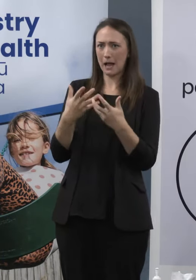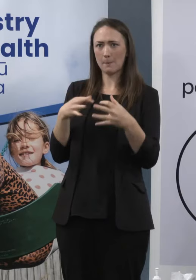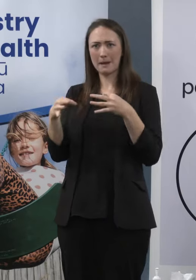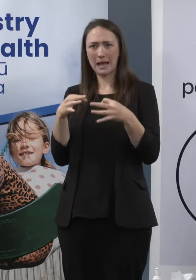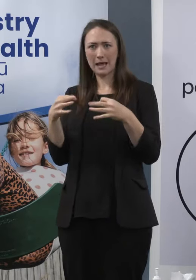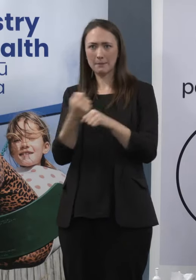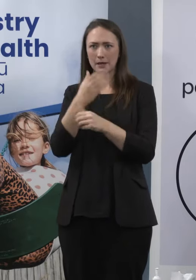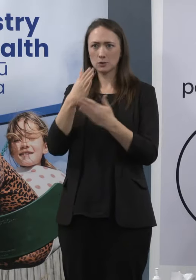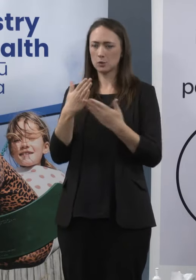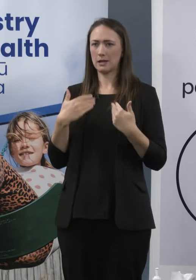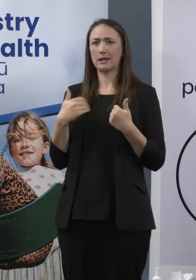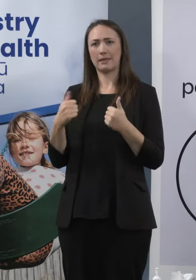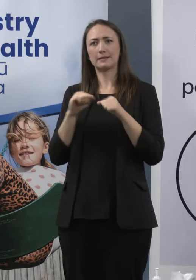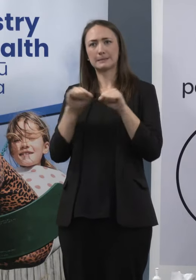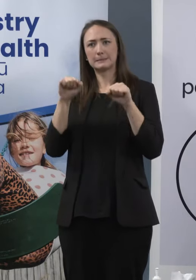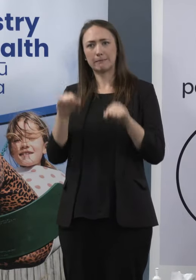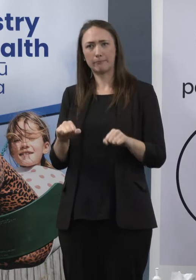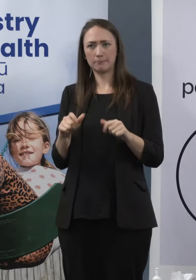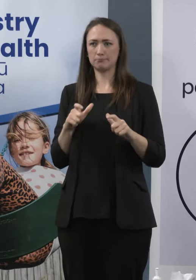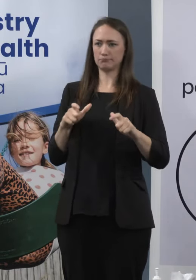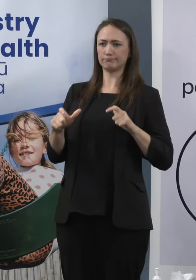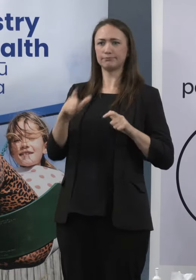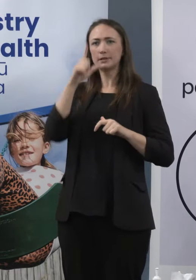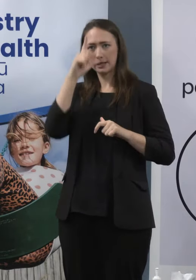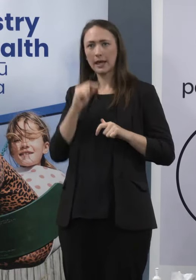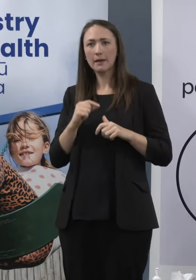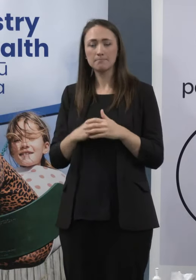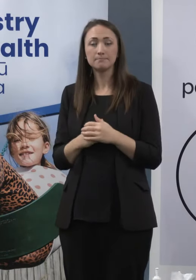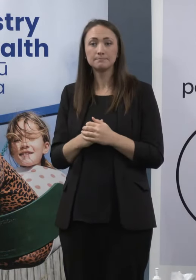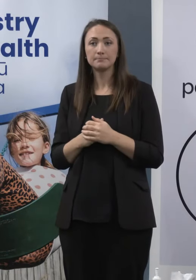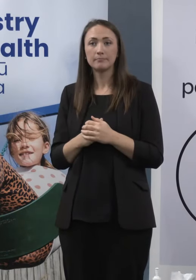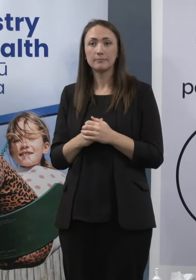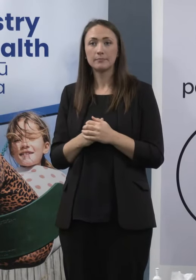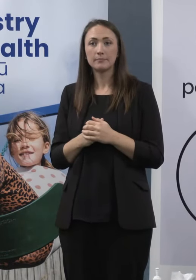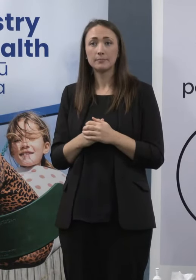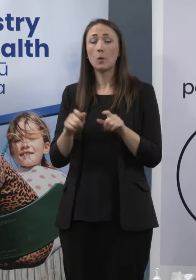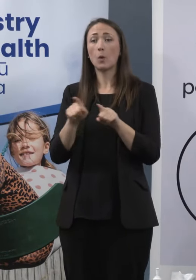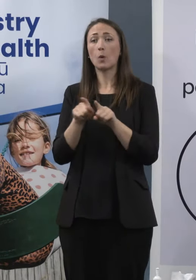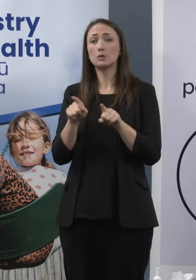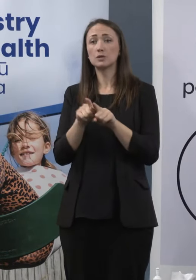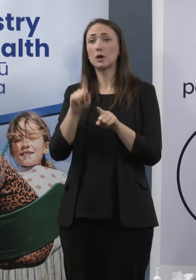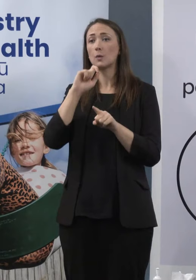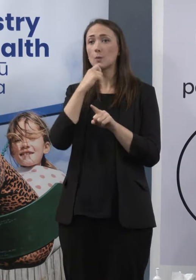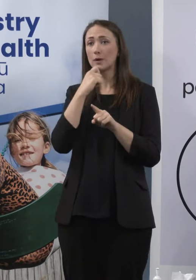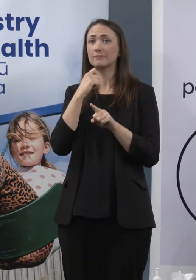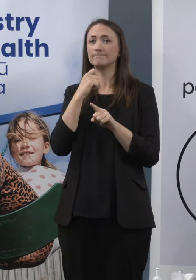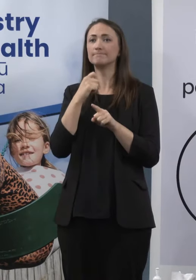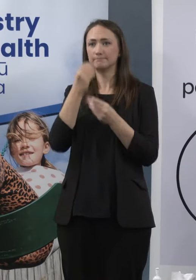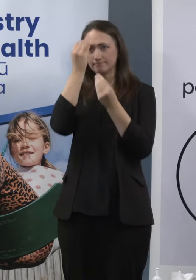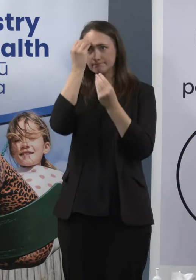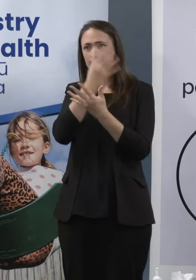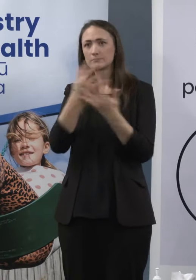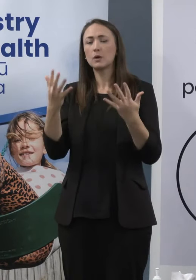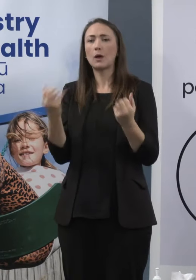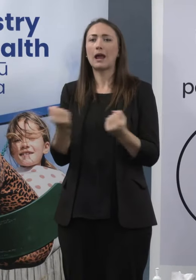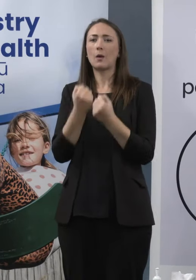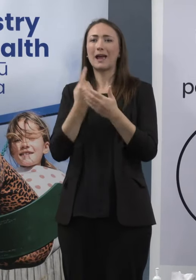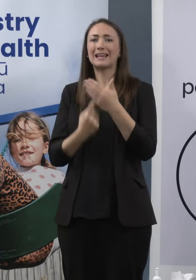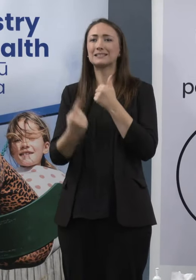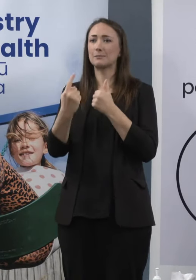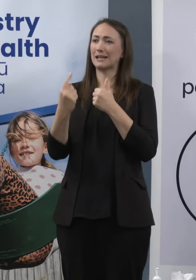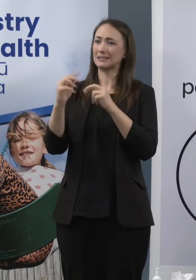how that's rolling out. Also, I will outline the findings of an independent review we're publishing today into our PCR testing